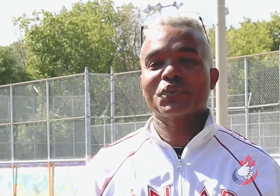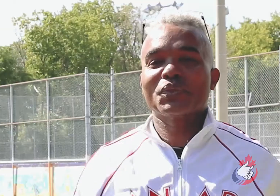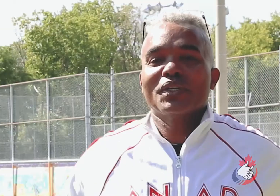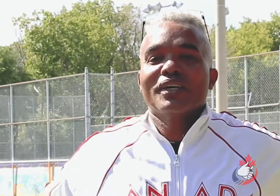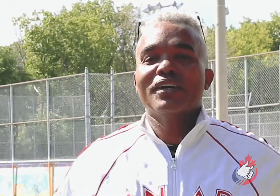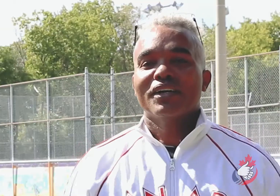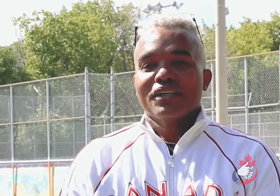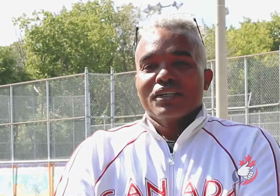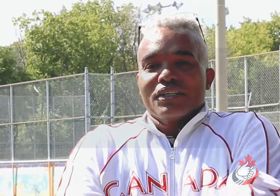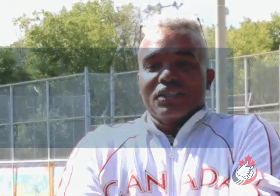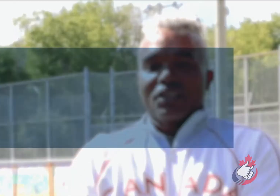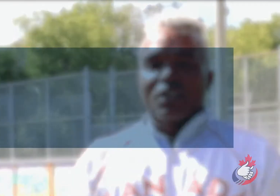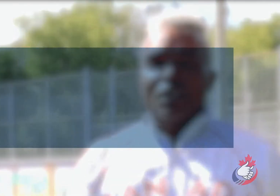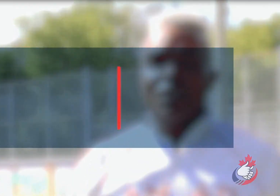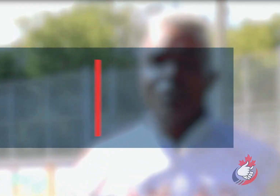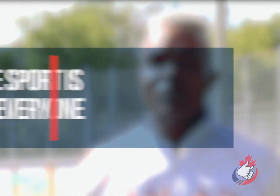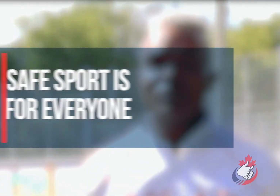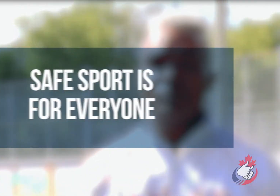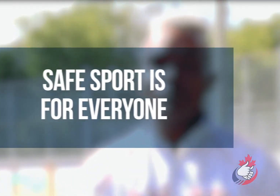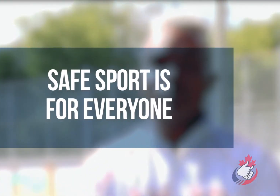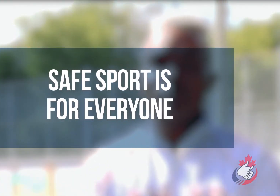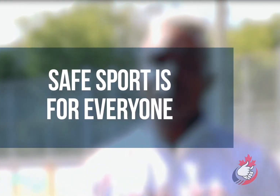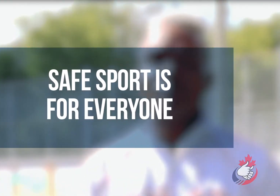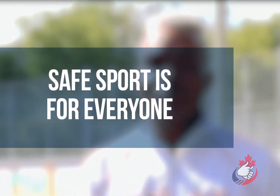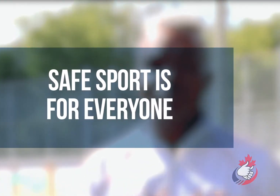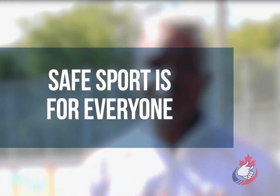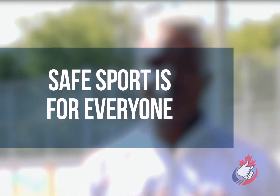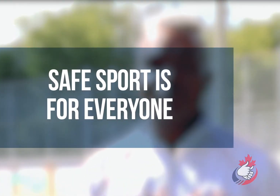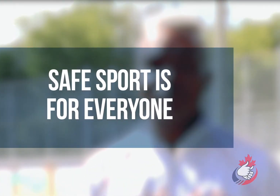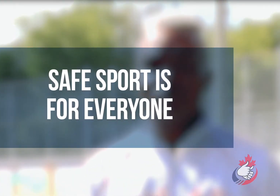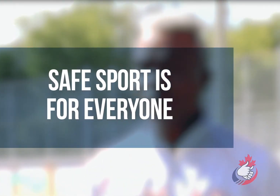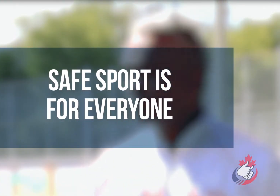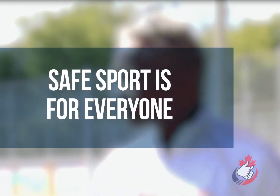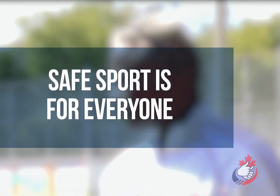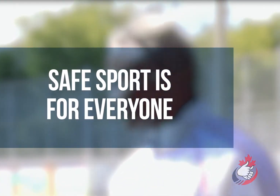healthcare professionals, etc. Save sport is for everyone.